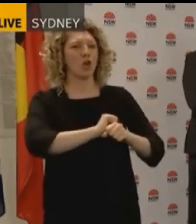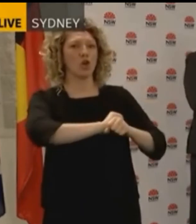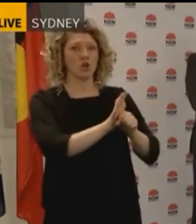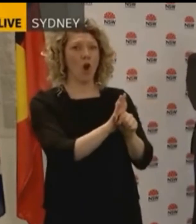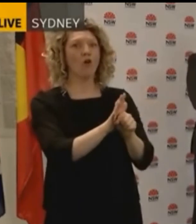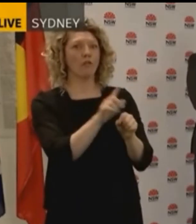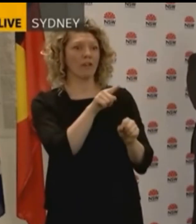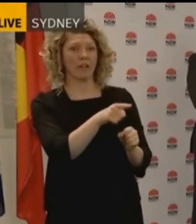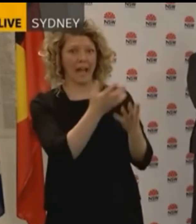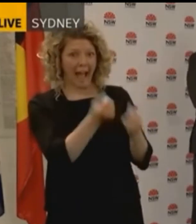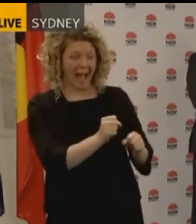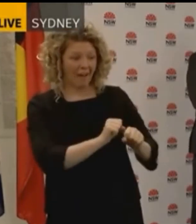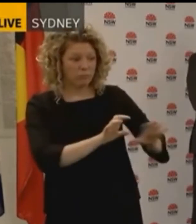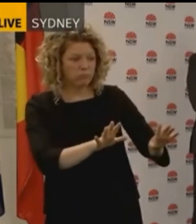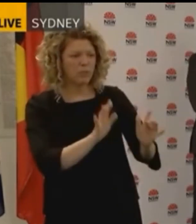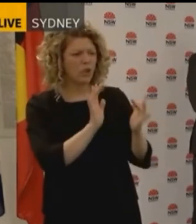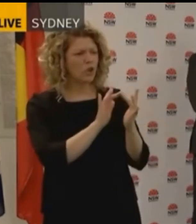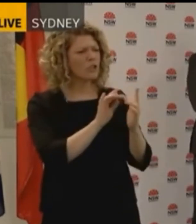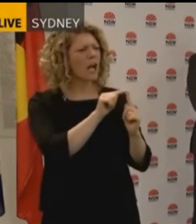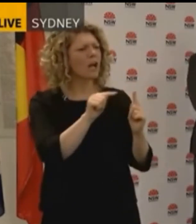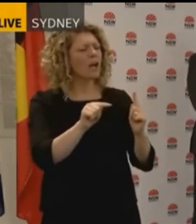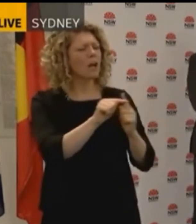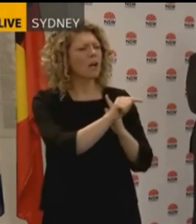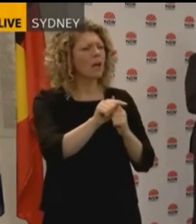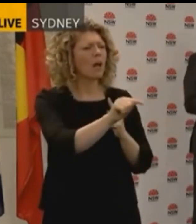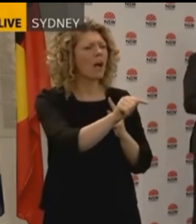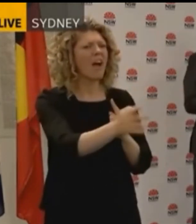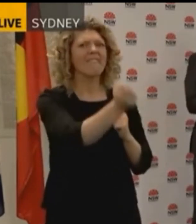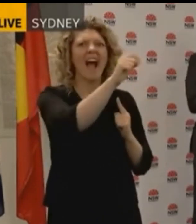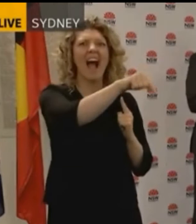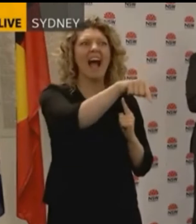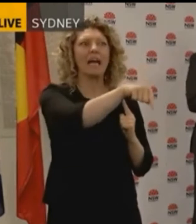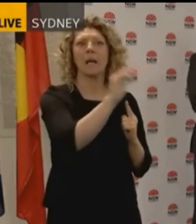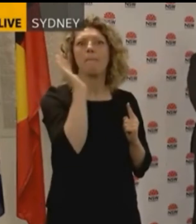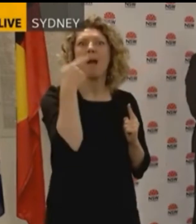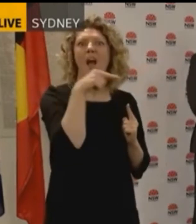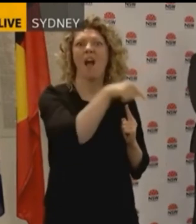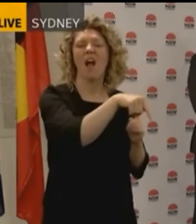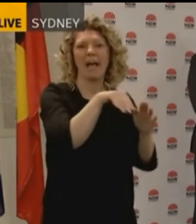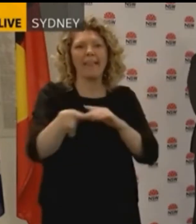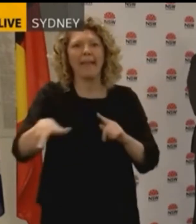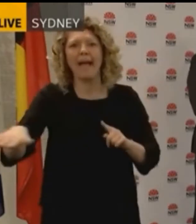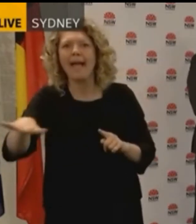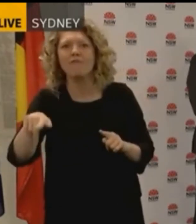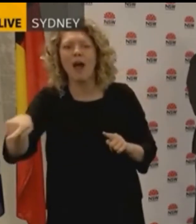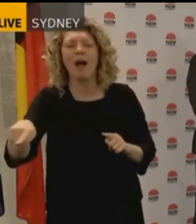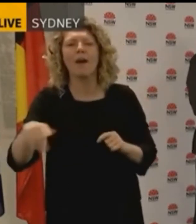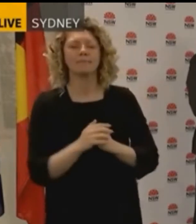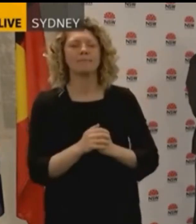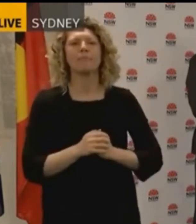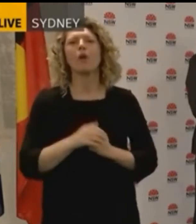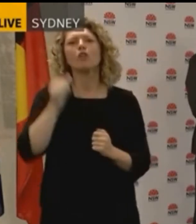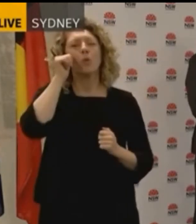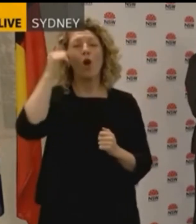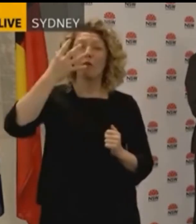a while ago. So through that upstream we've identified other cases who were potentially infectious at particular points in time. So the 14